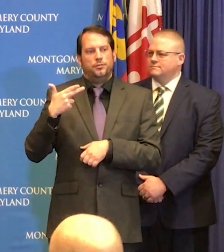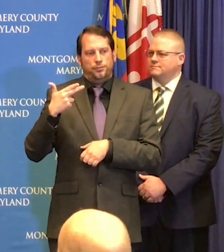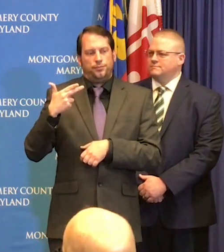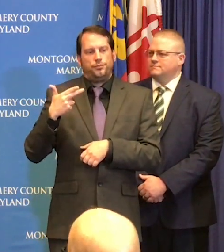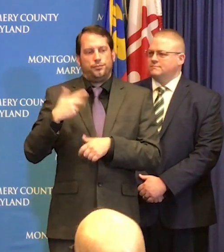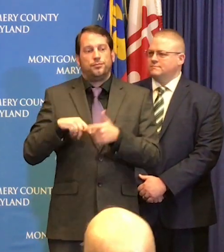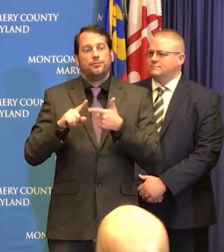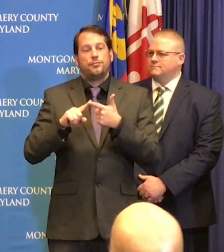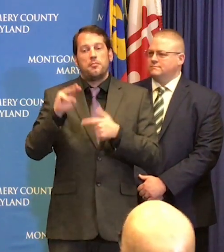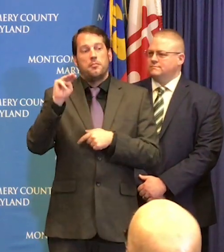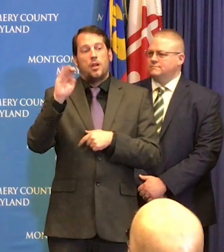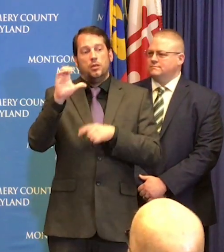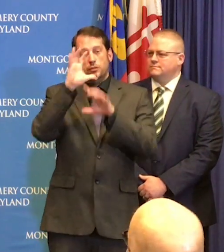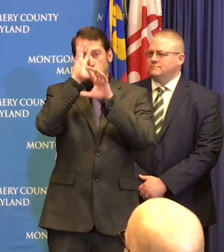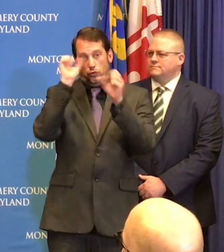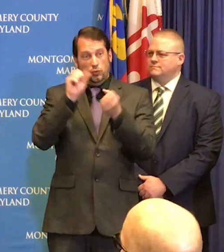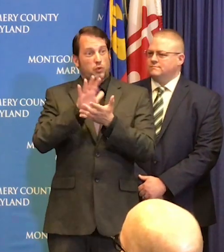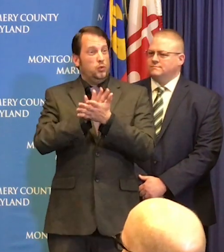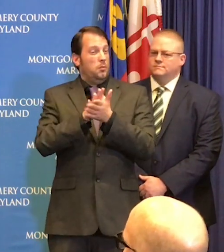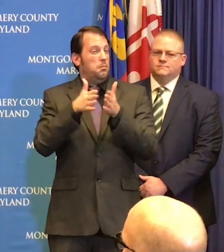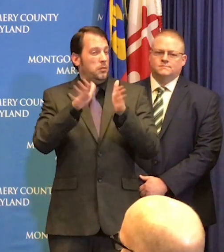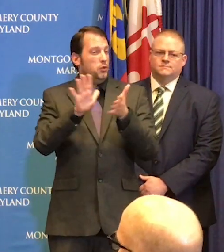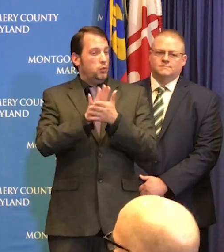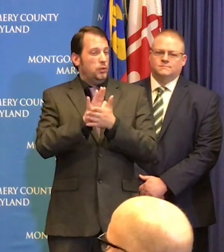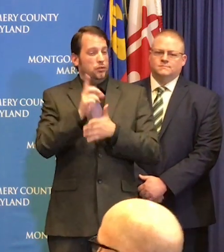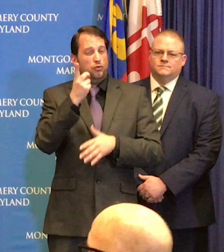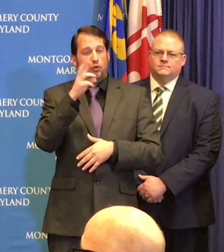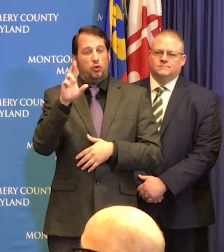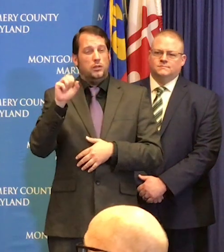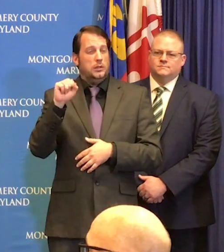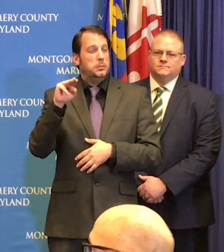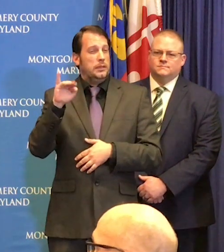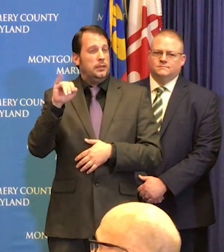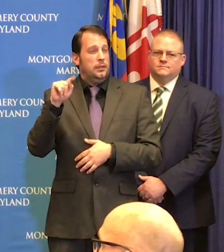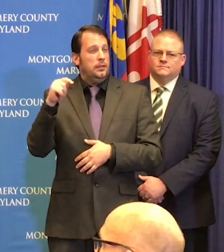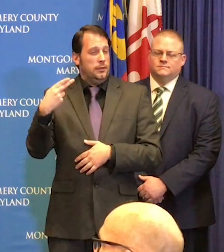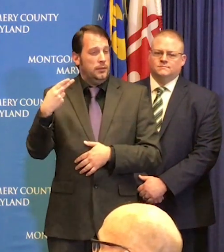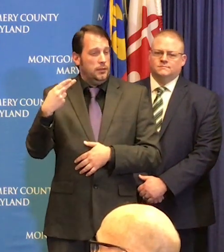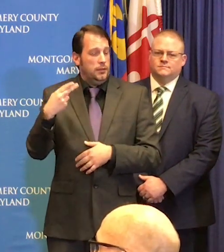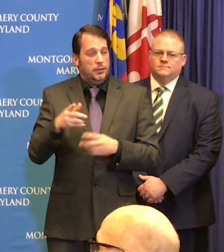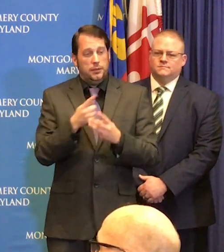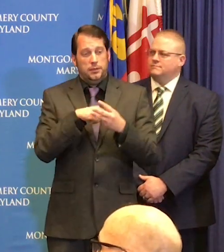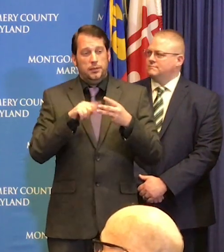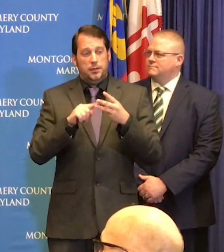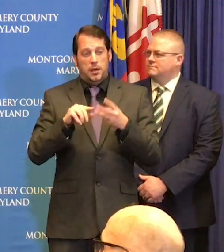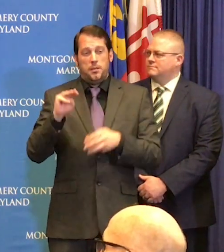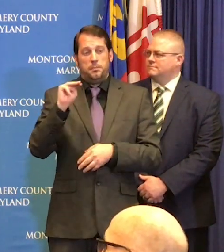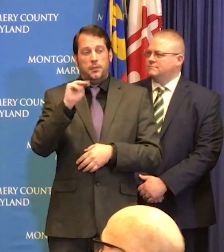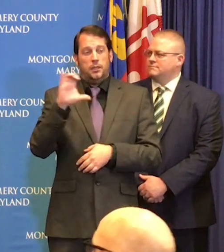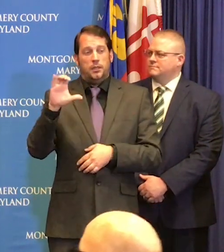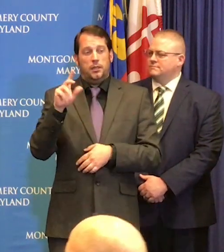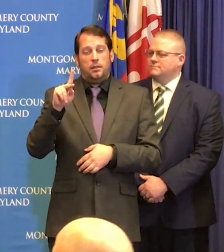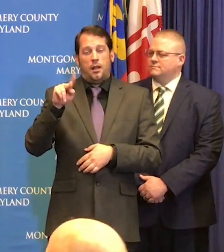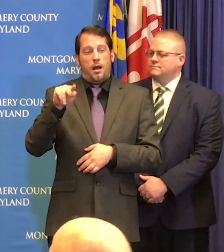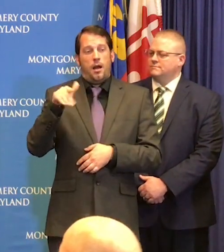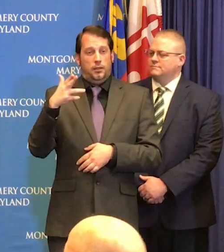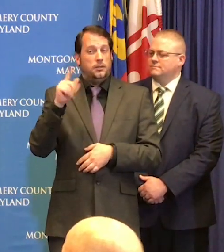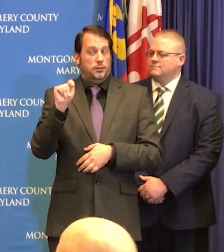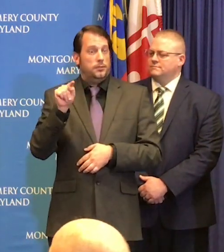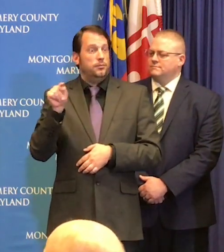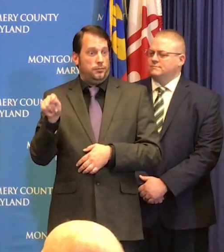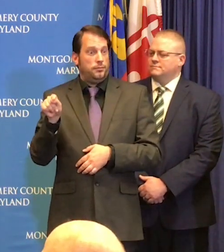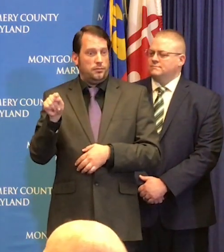Superintendent of Schools, Dr. Smith, as well as Dr. McKnight, the Deputy Superintendent,